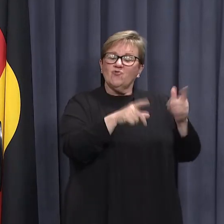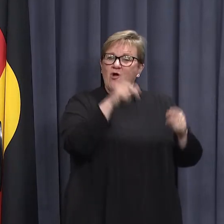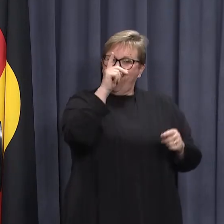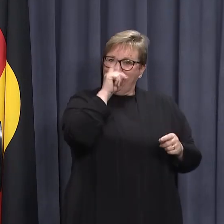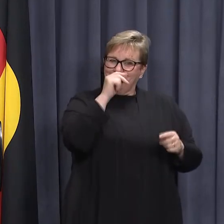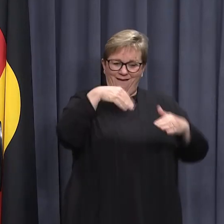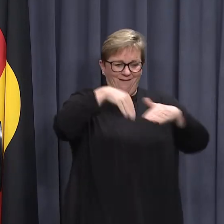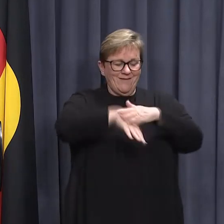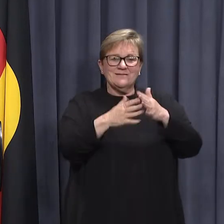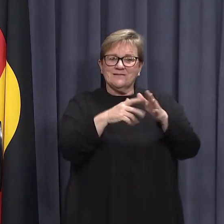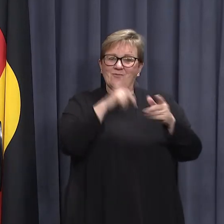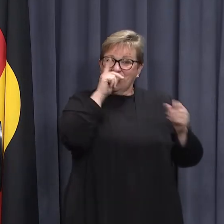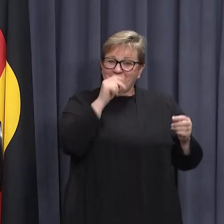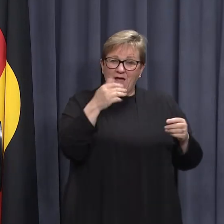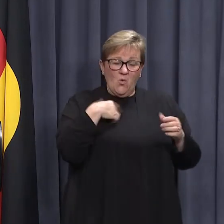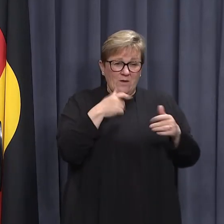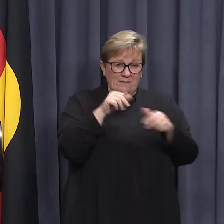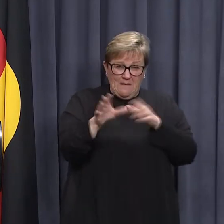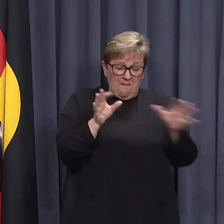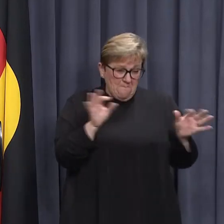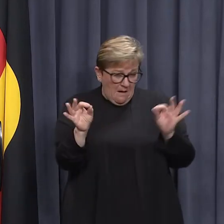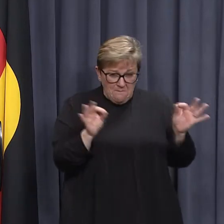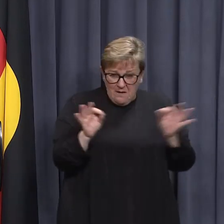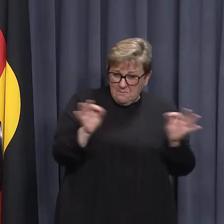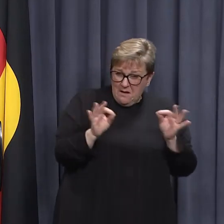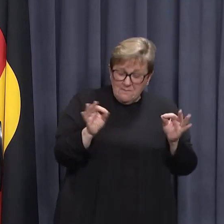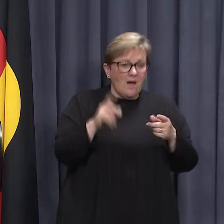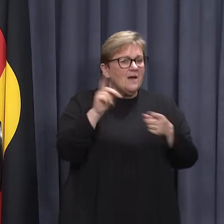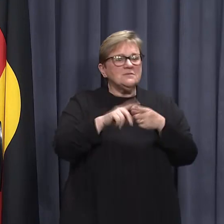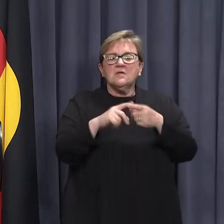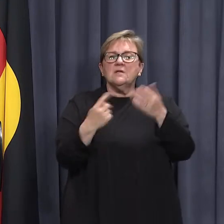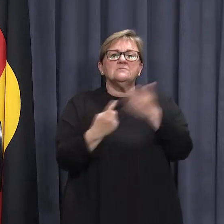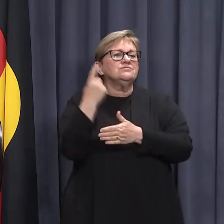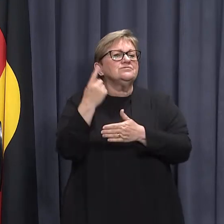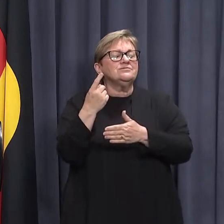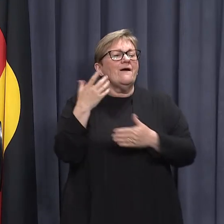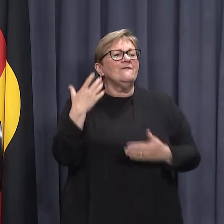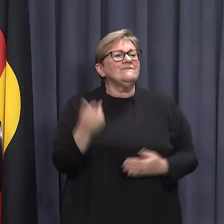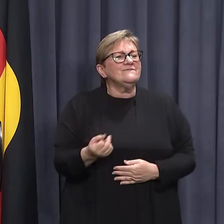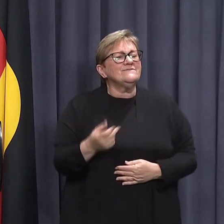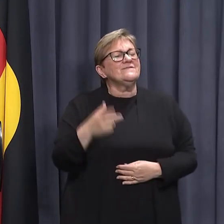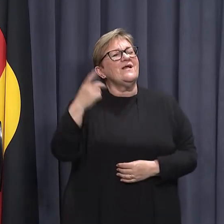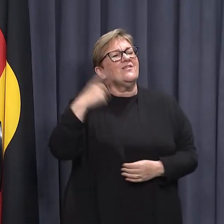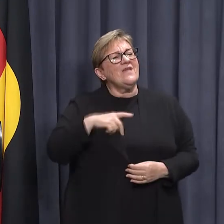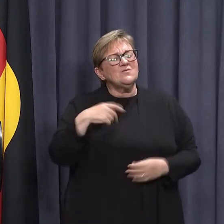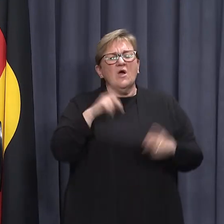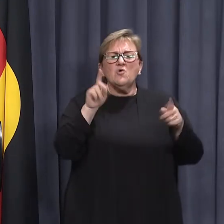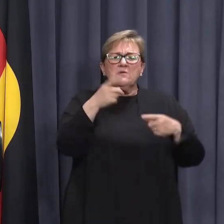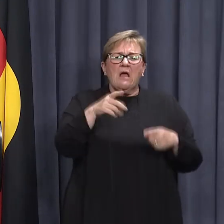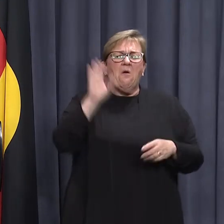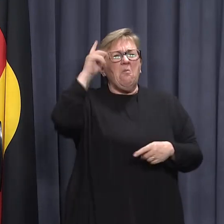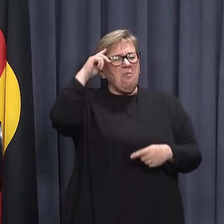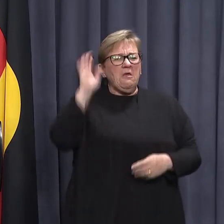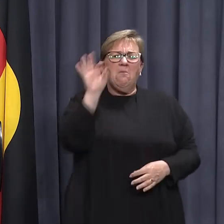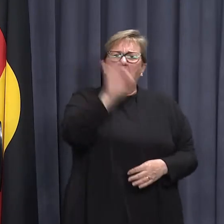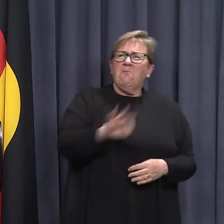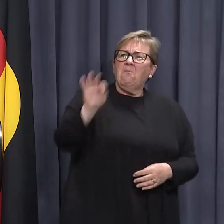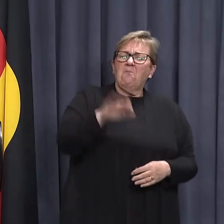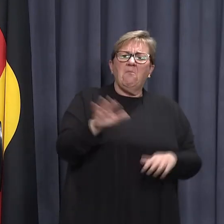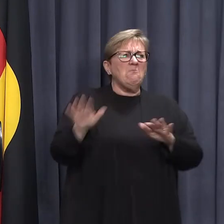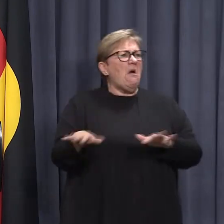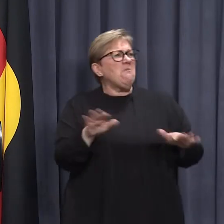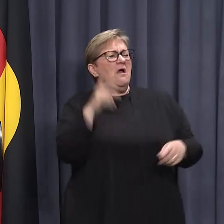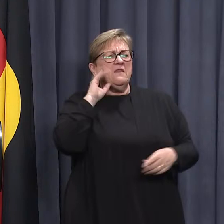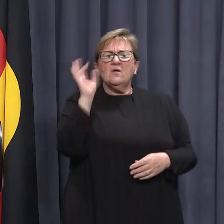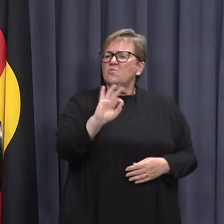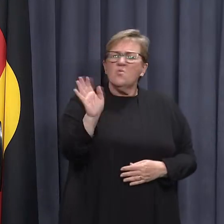enter Western Australia even with the best of plans and protocols to keep it away. That's why we cannot be complacent and we cannot drop our